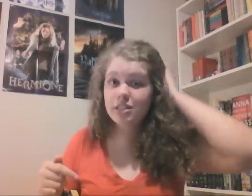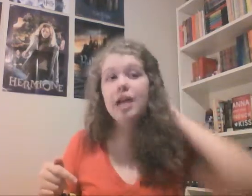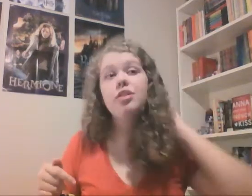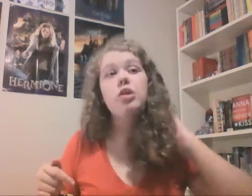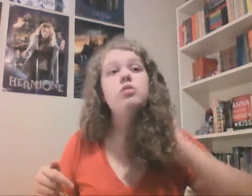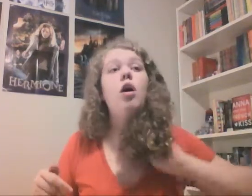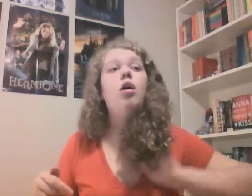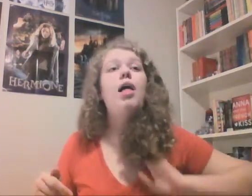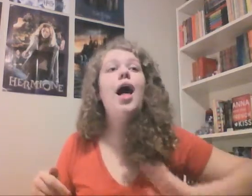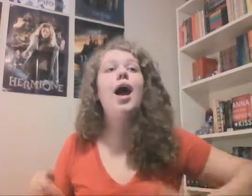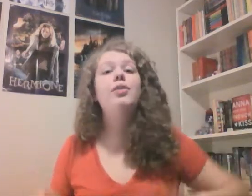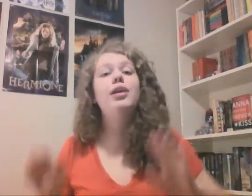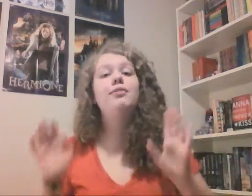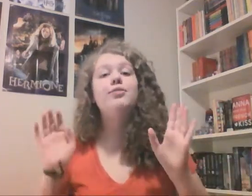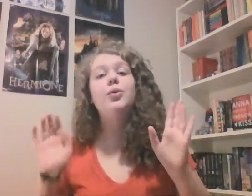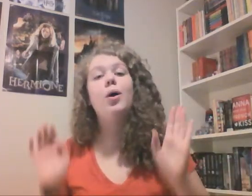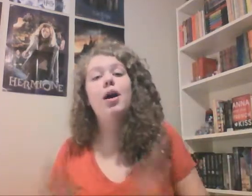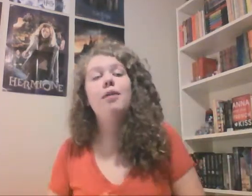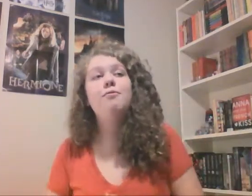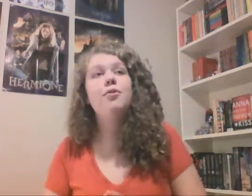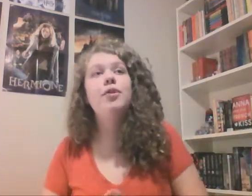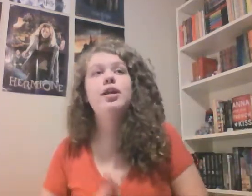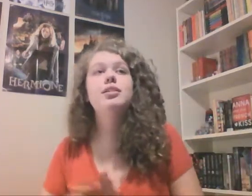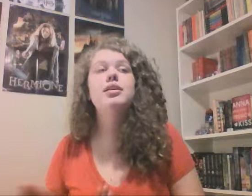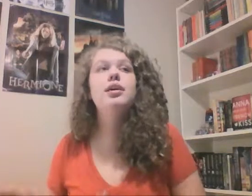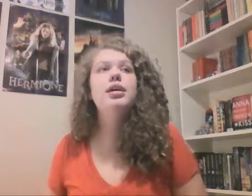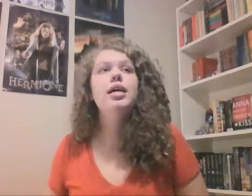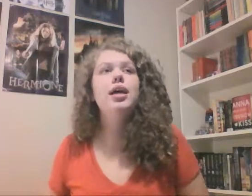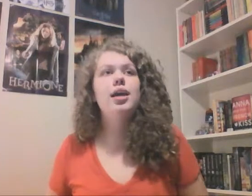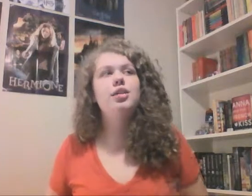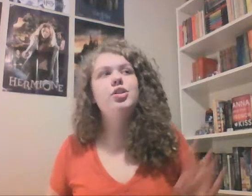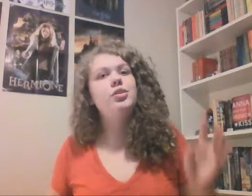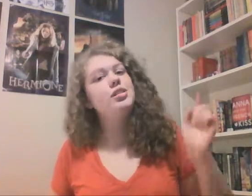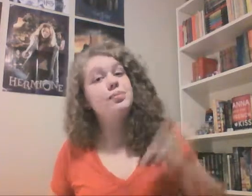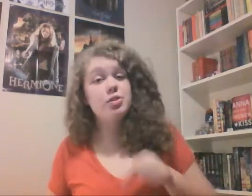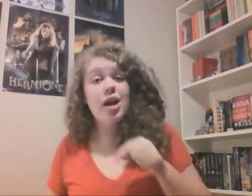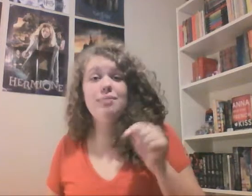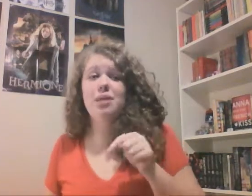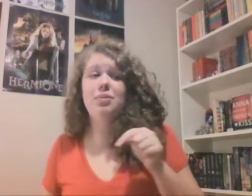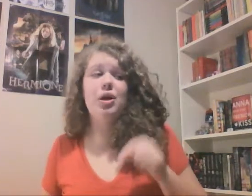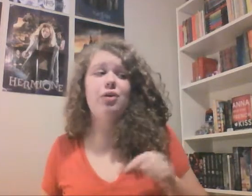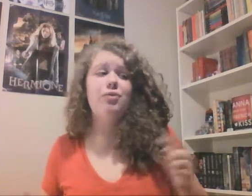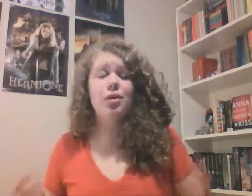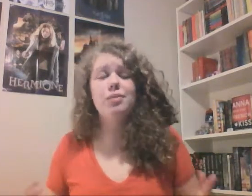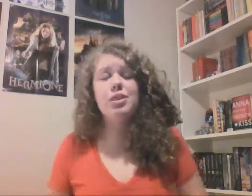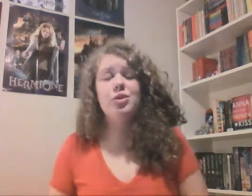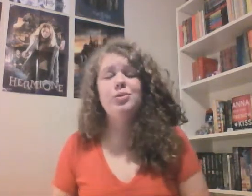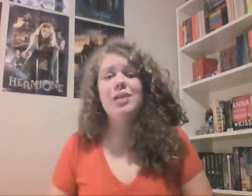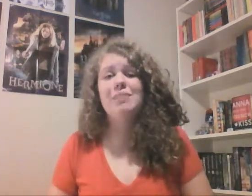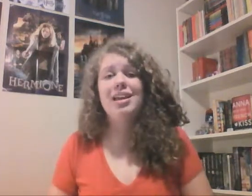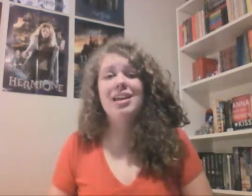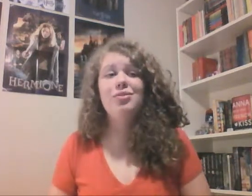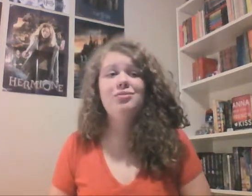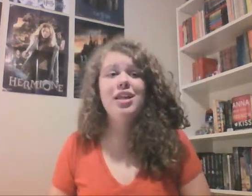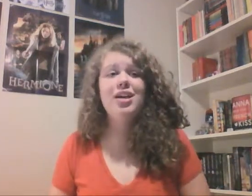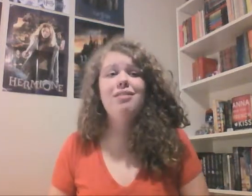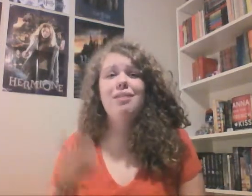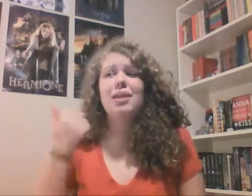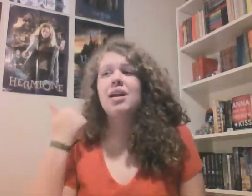check those all out if you are up for it and you can subscribe down below if you want to be told when I make a new video I make